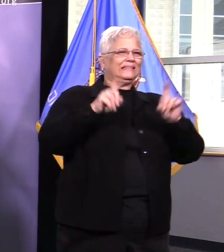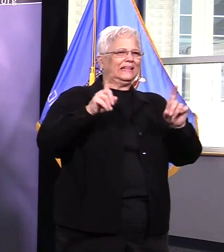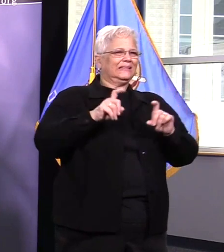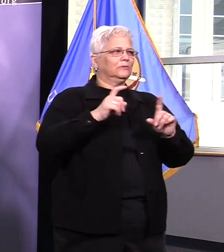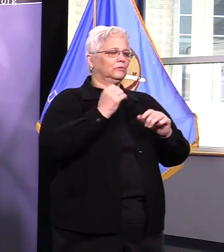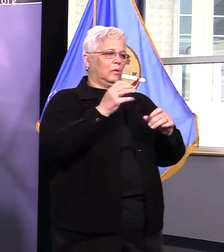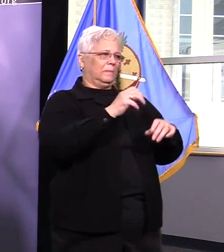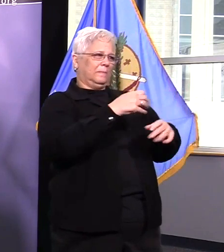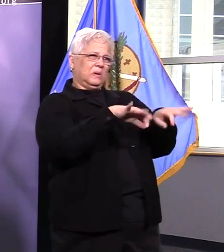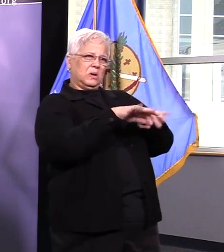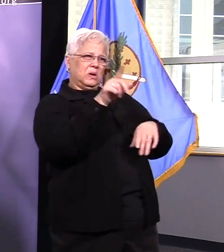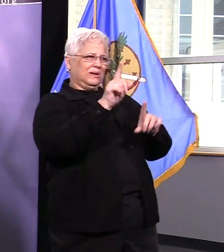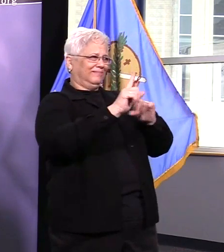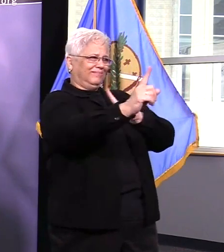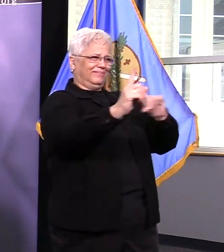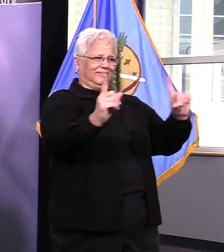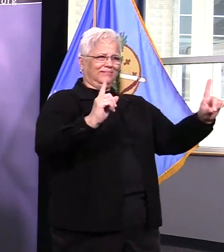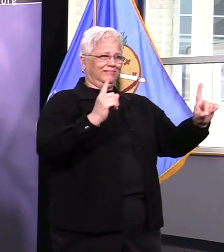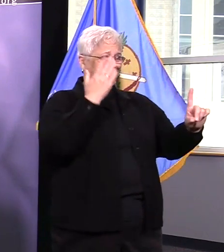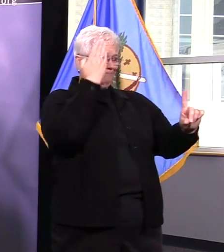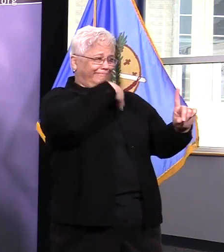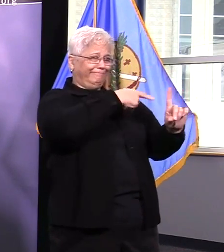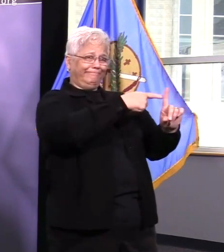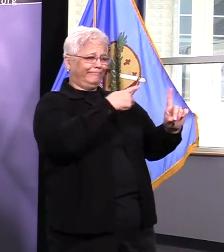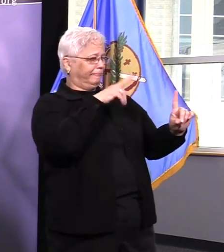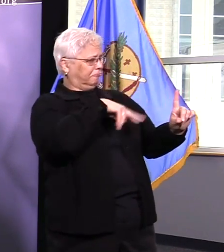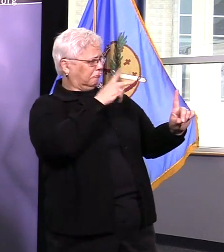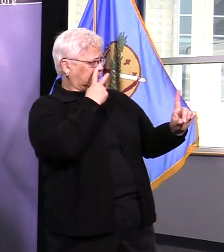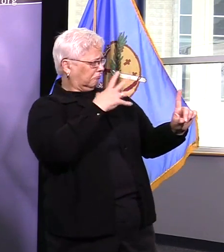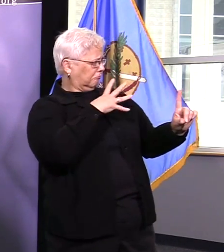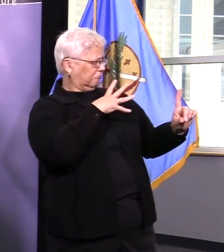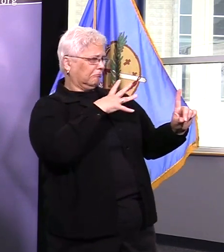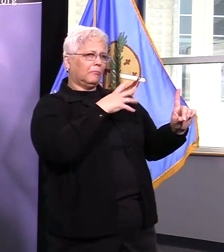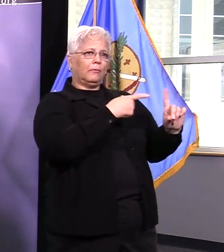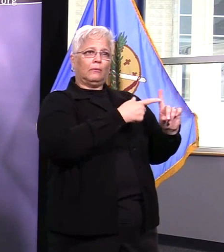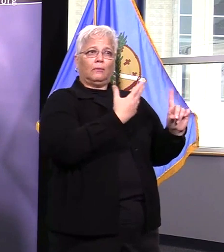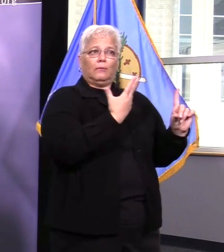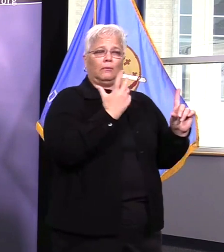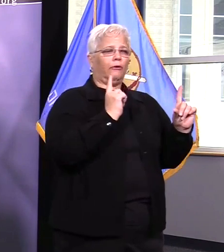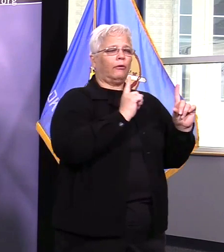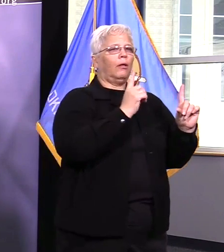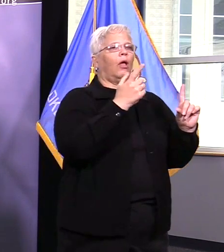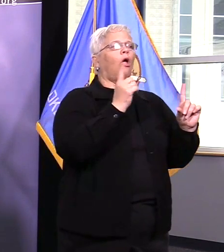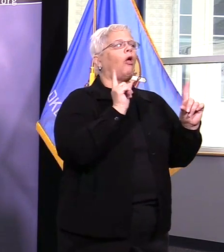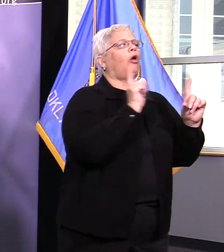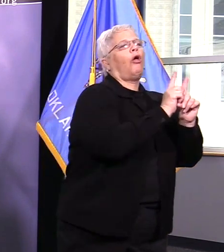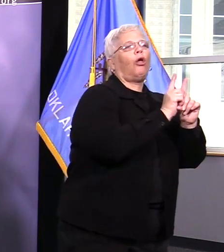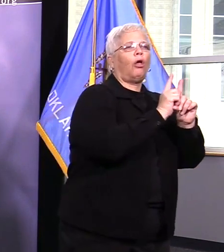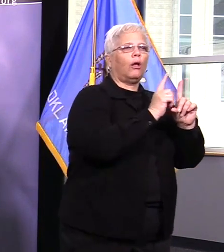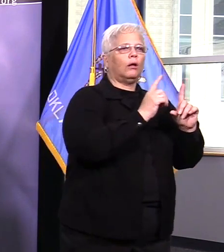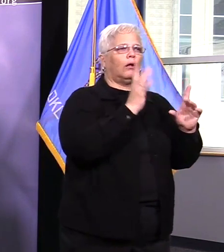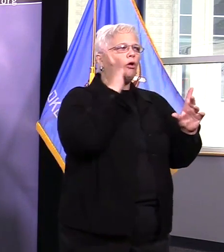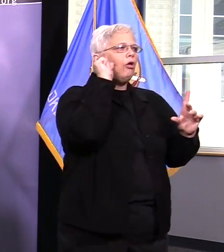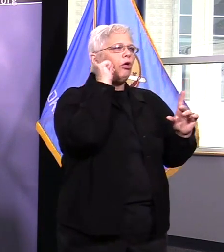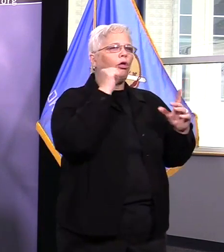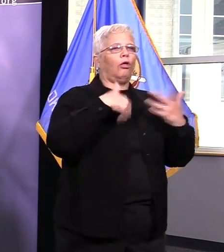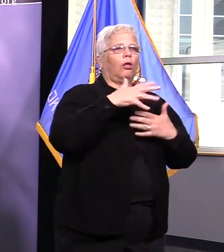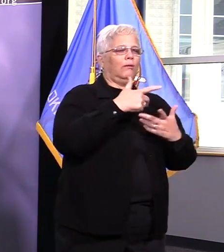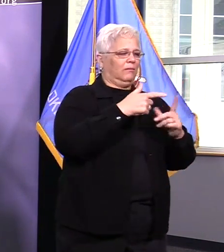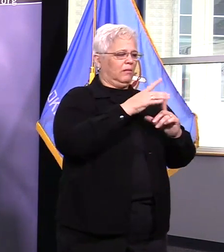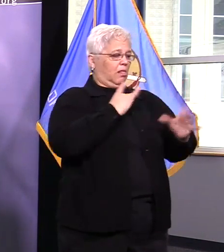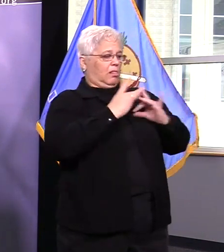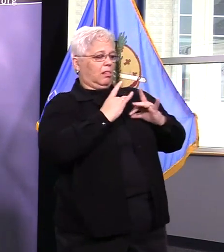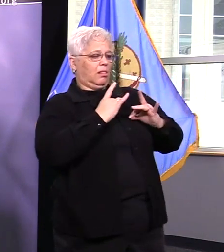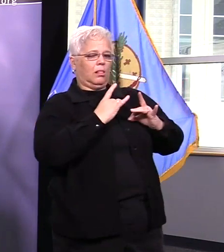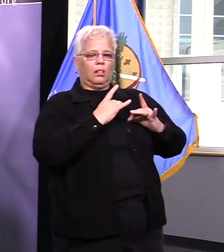folks that aren't following this you're putting our first responders in danger and at this point in the city of tulsa